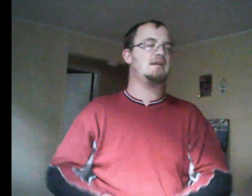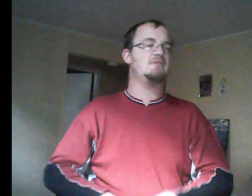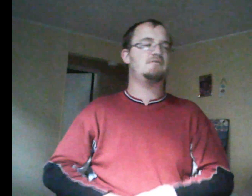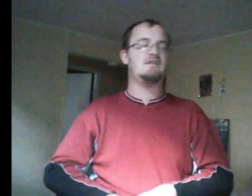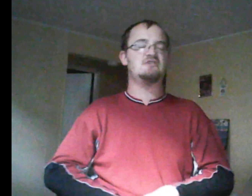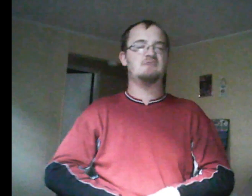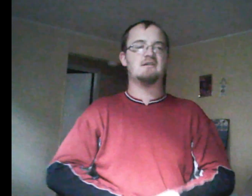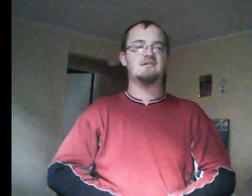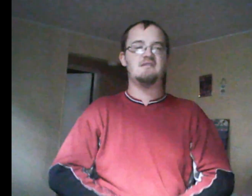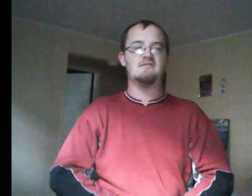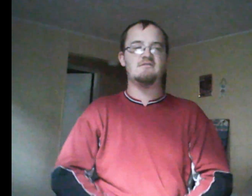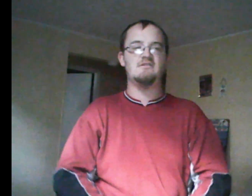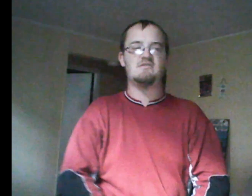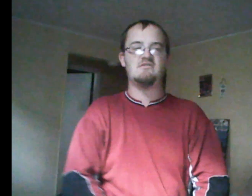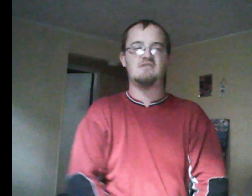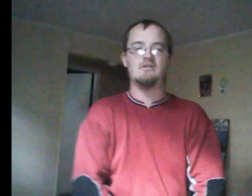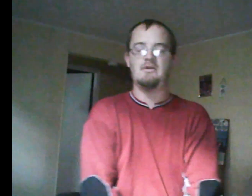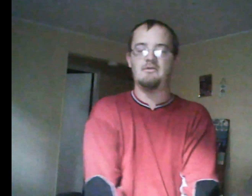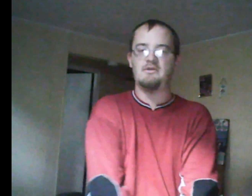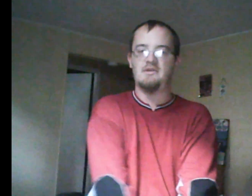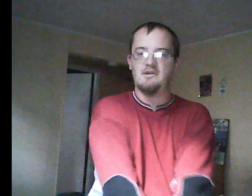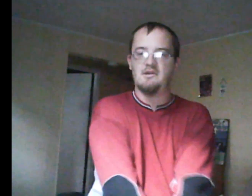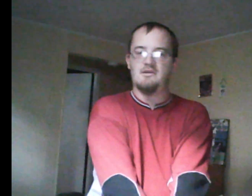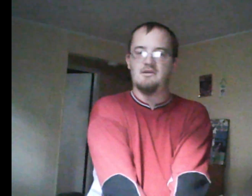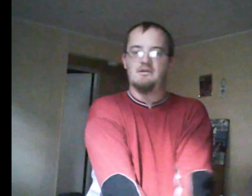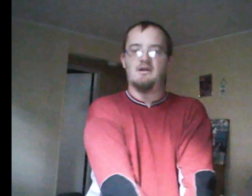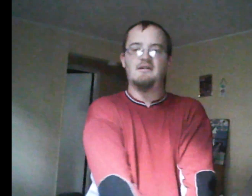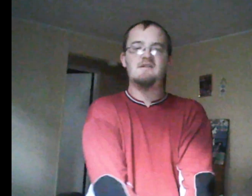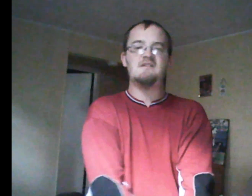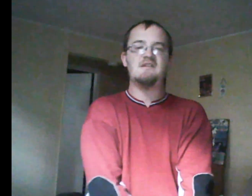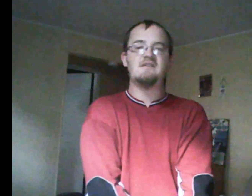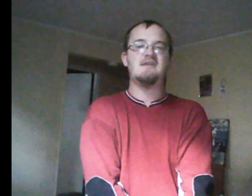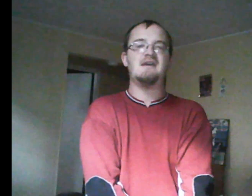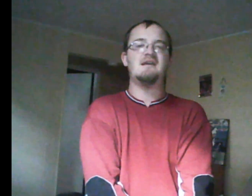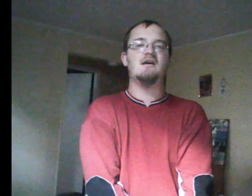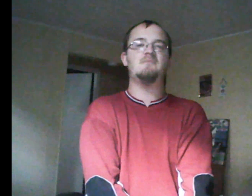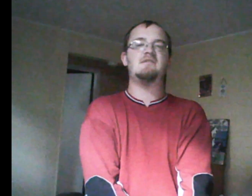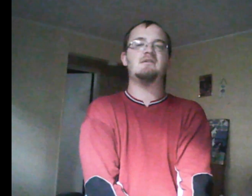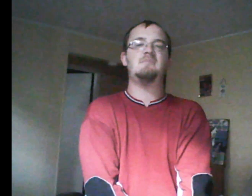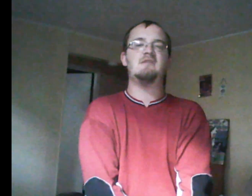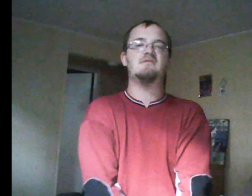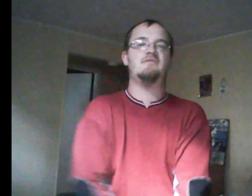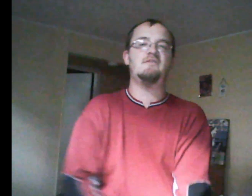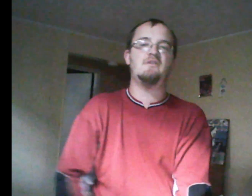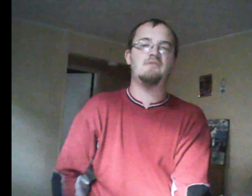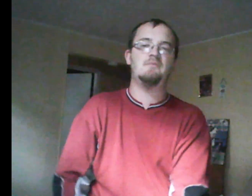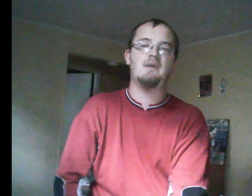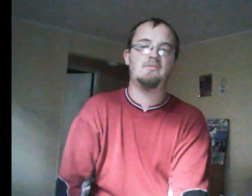in season two was just terrible. A lot of these things I say are basically based off of unpopular opinions. So,